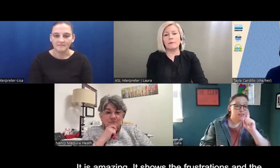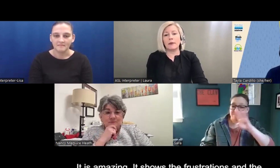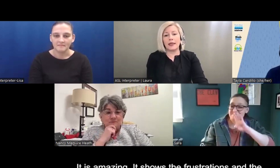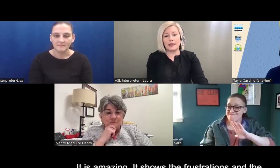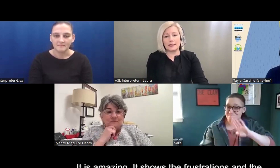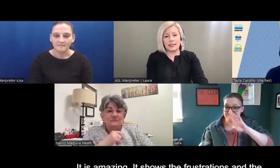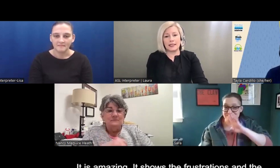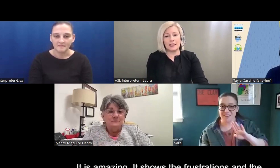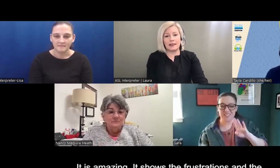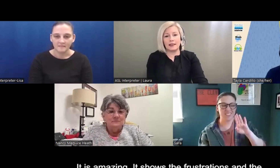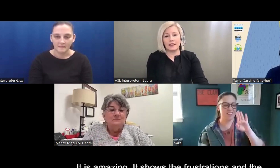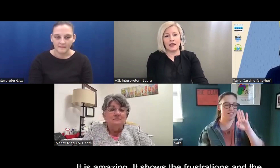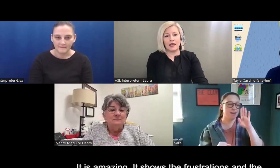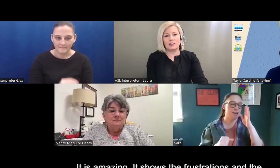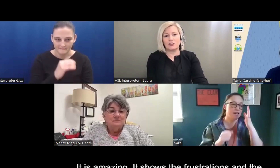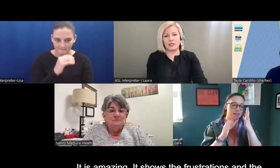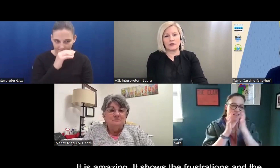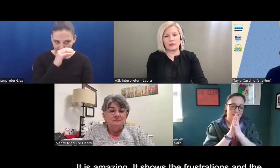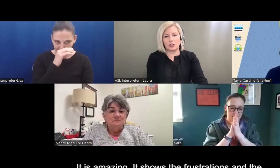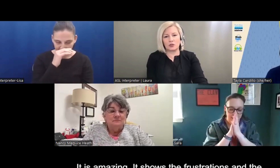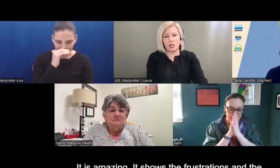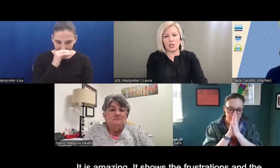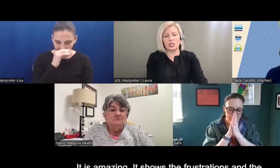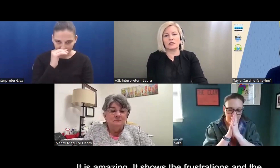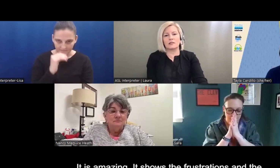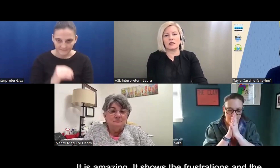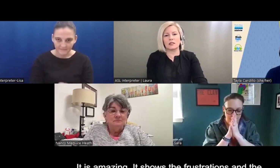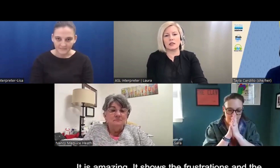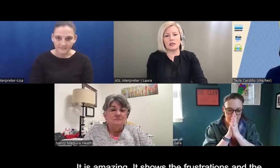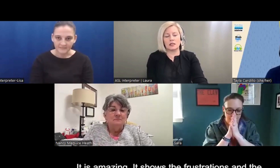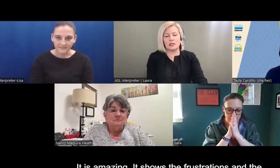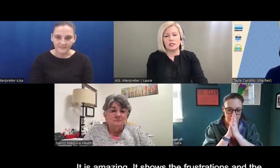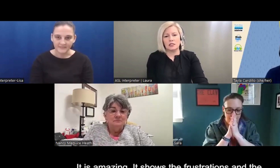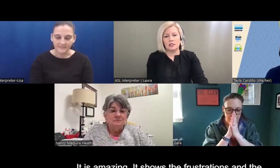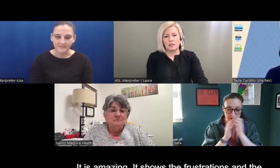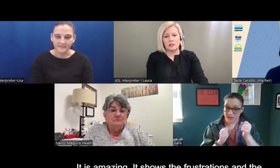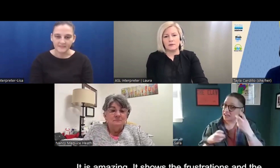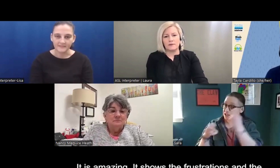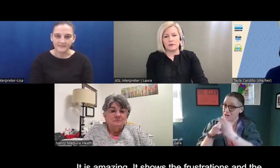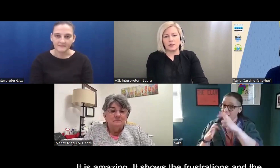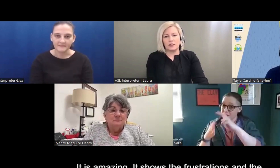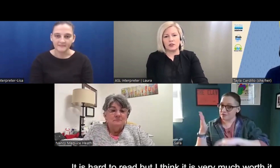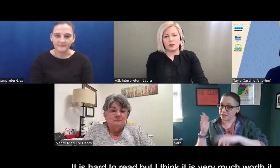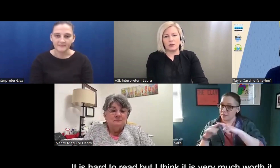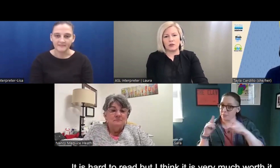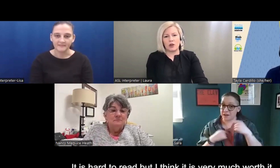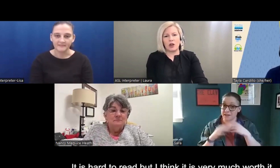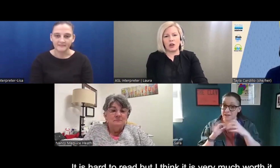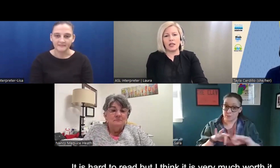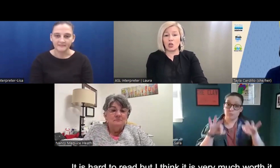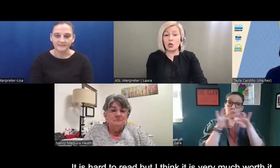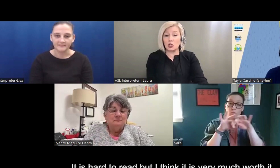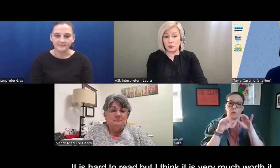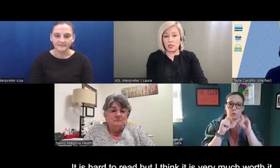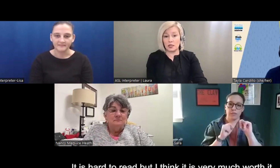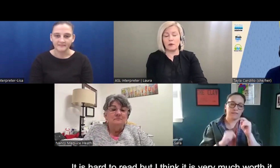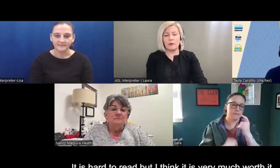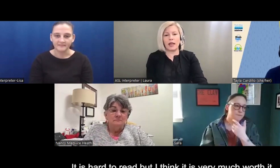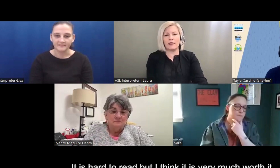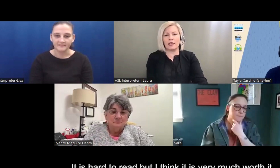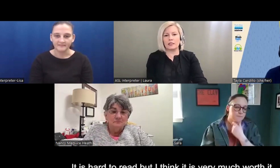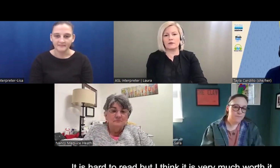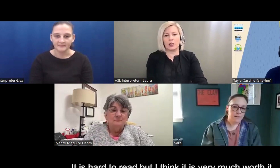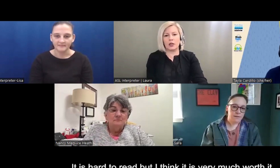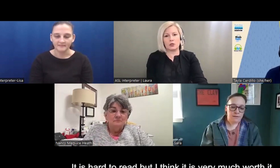It's amazing. It shows like the frustrations and the, you know, it's hard to read,